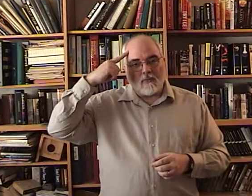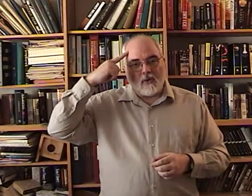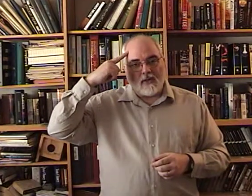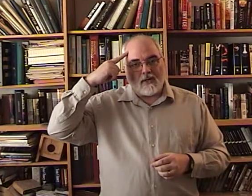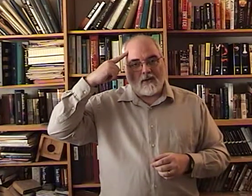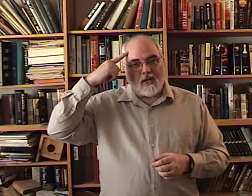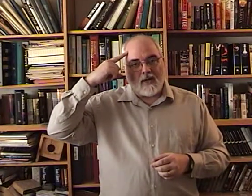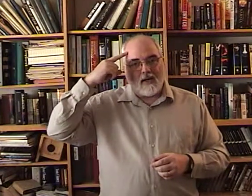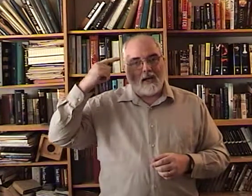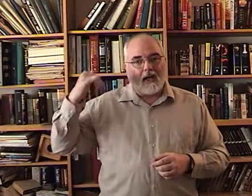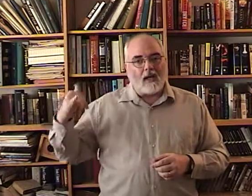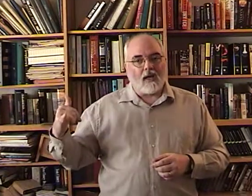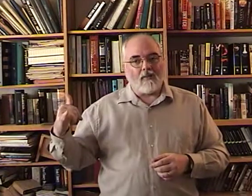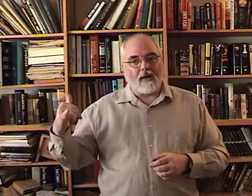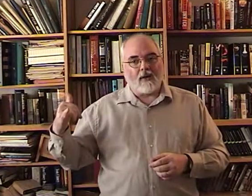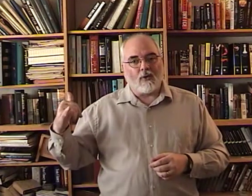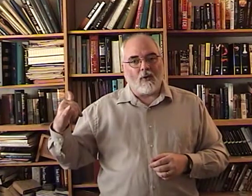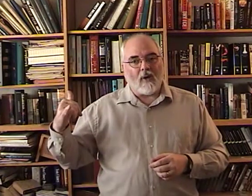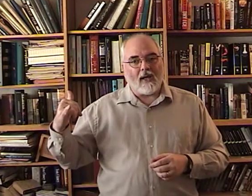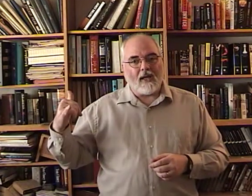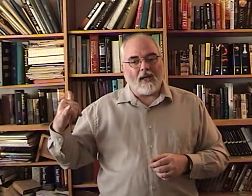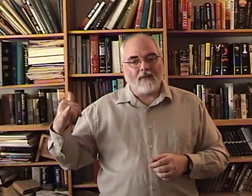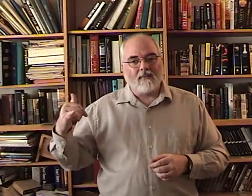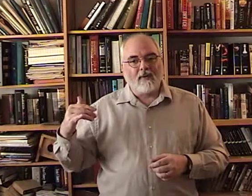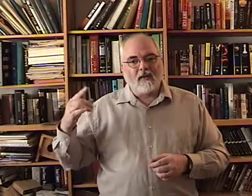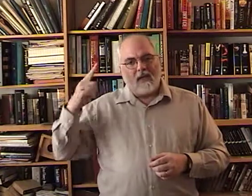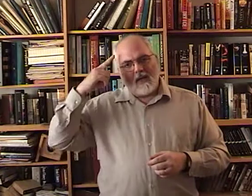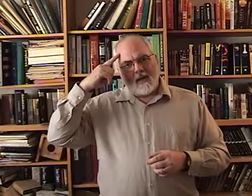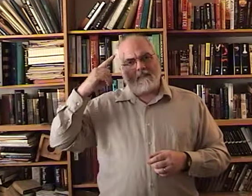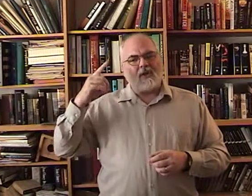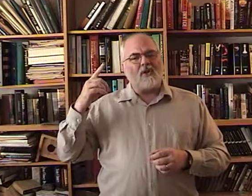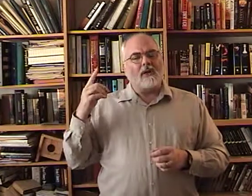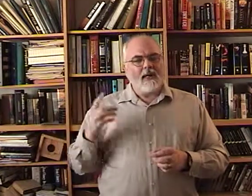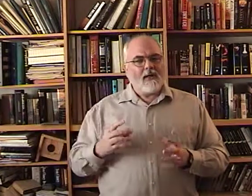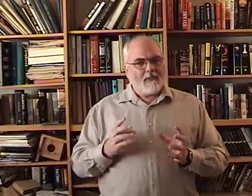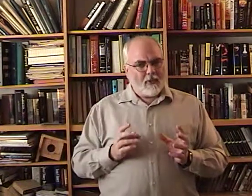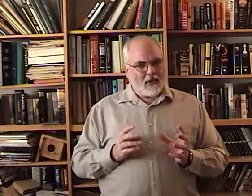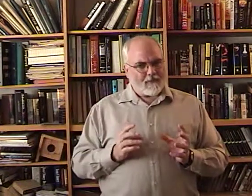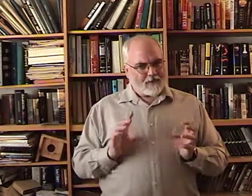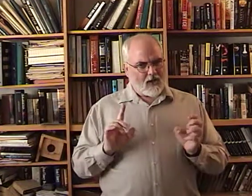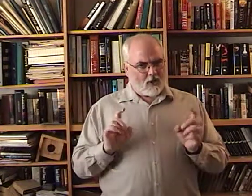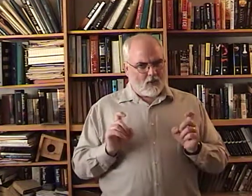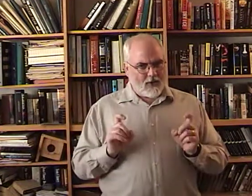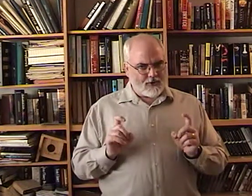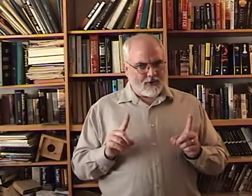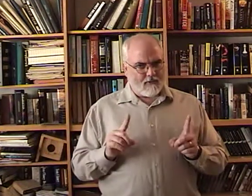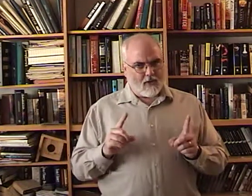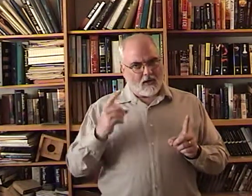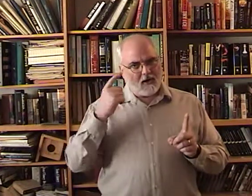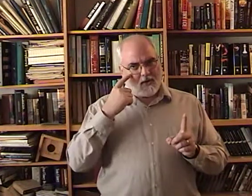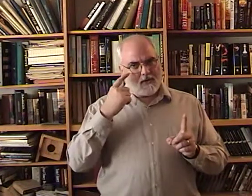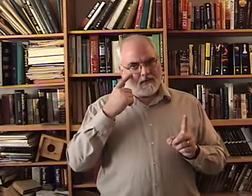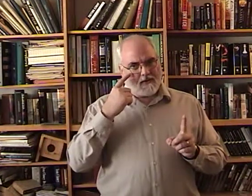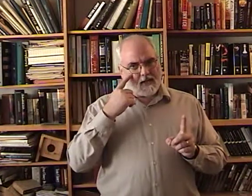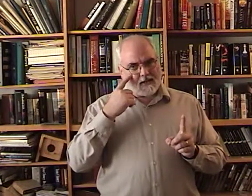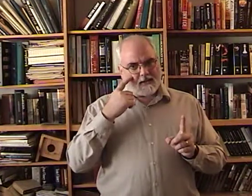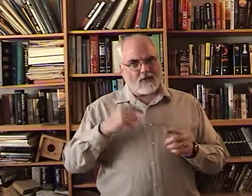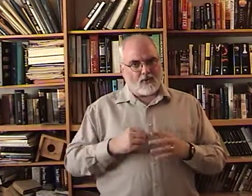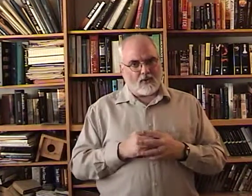point to your head. And come down into a why hand. But you need to put a question mark on your face. To do